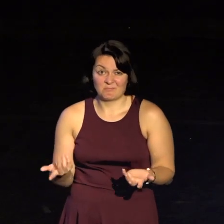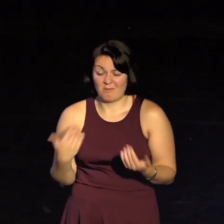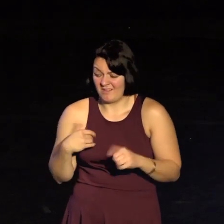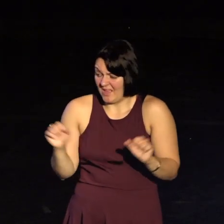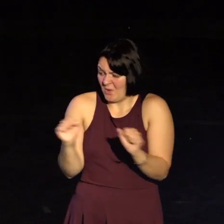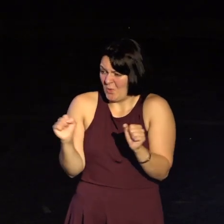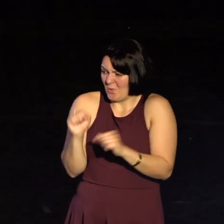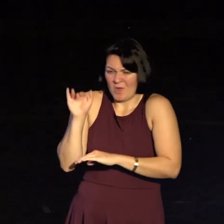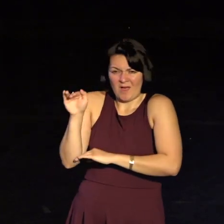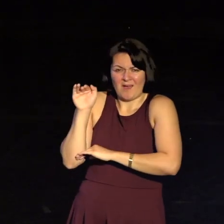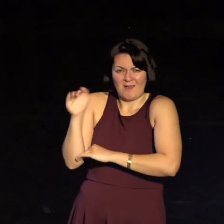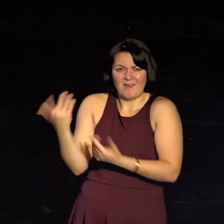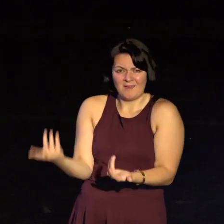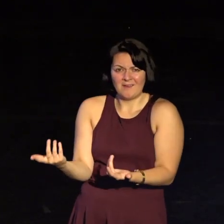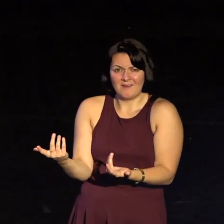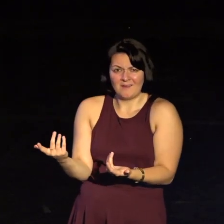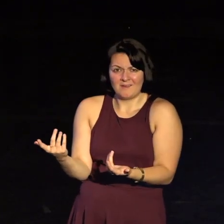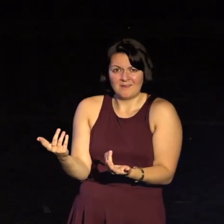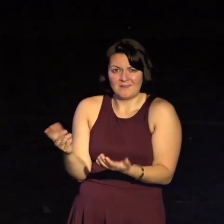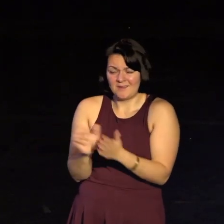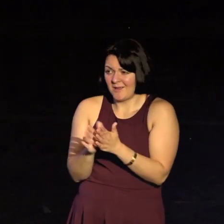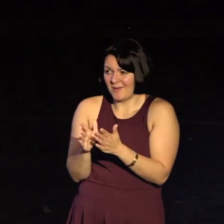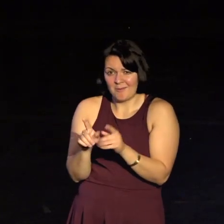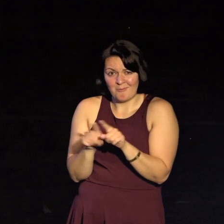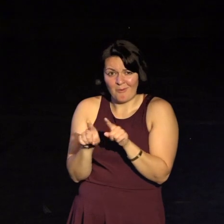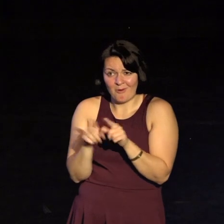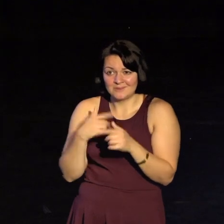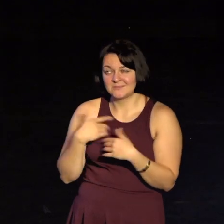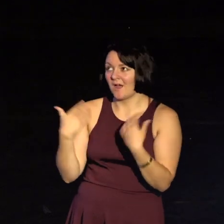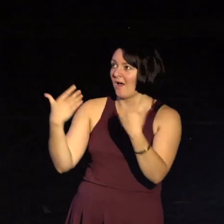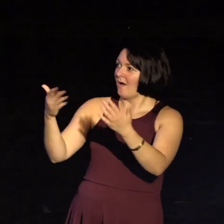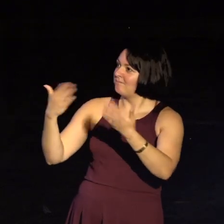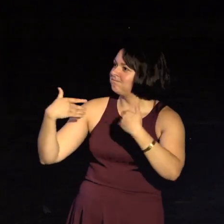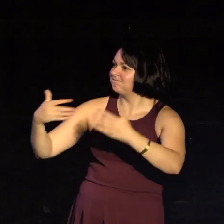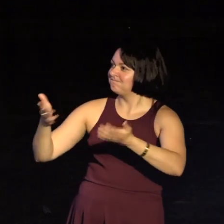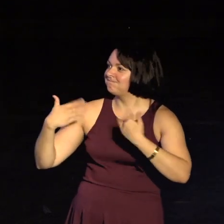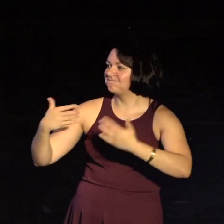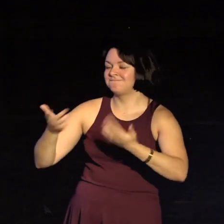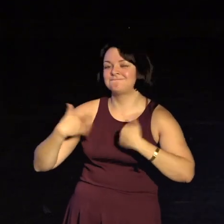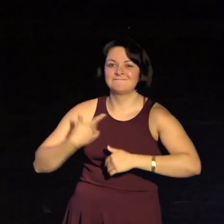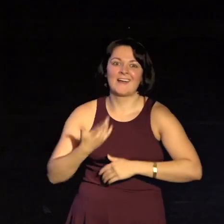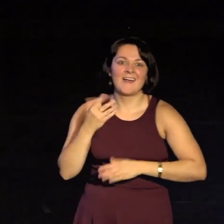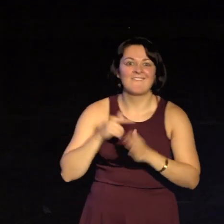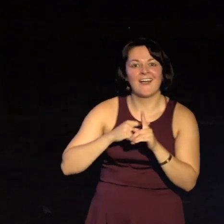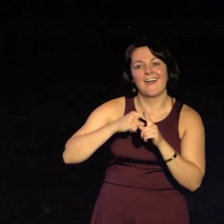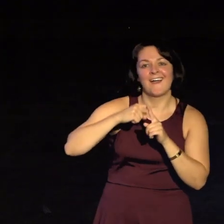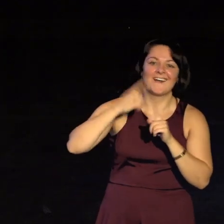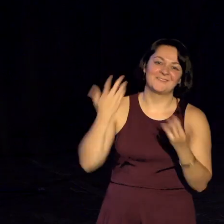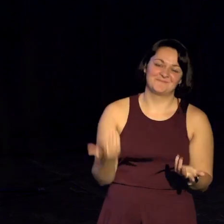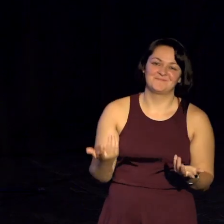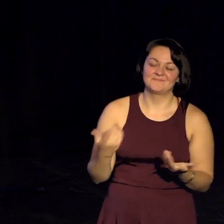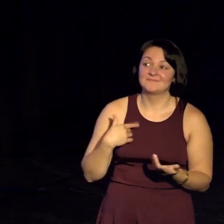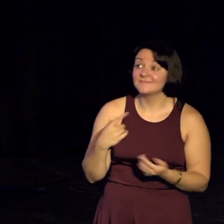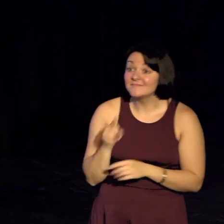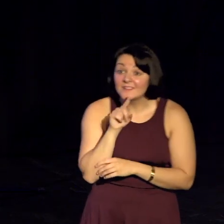three degrees, so it's like a real heat wave for me. And I'm literally sitting in front of the elevator, and I see the train coming,